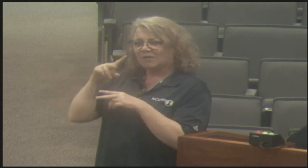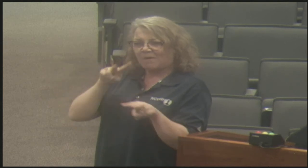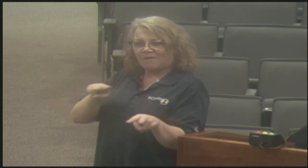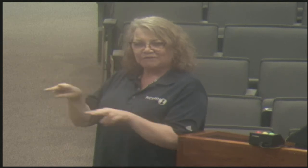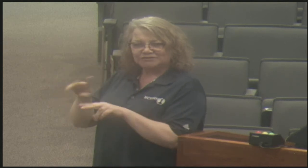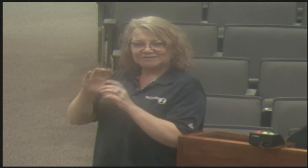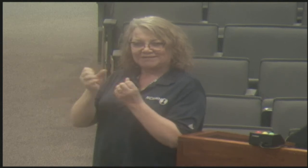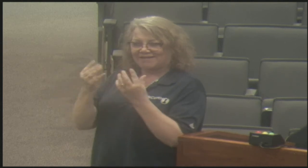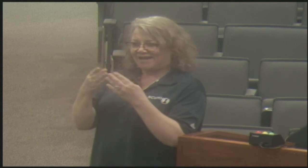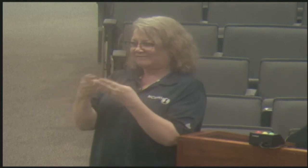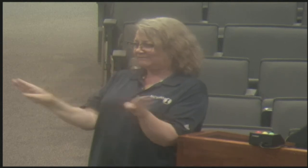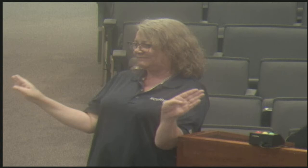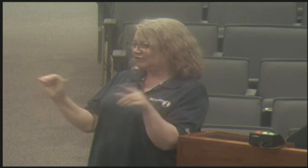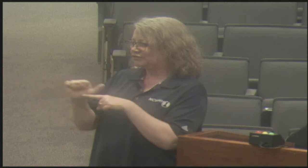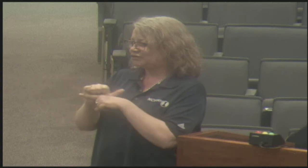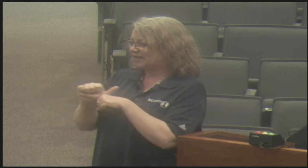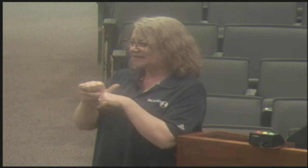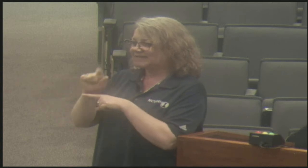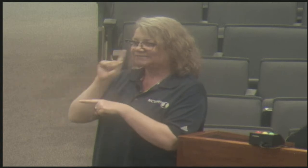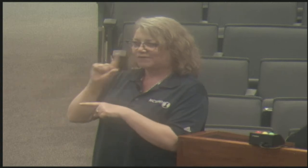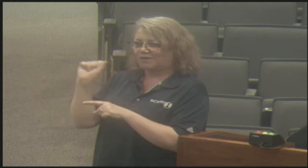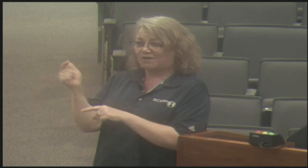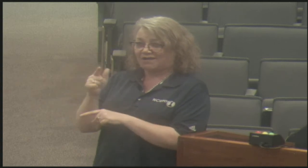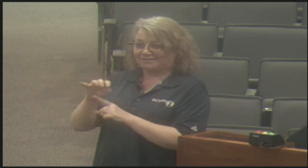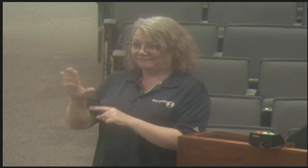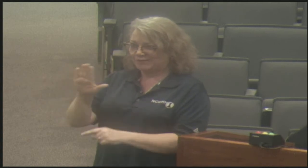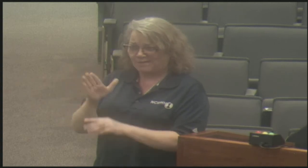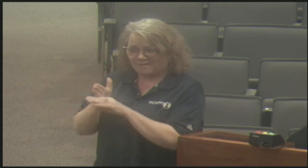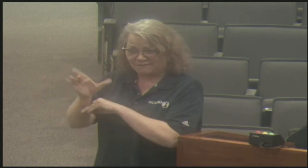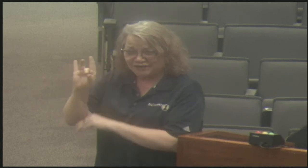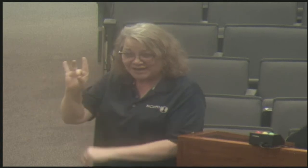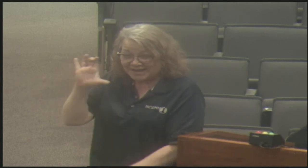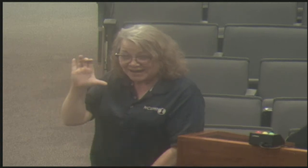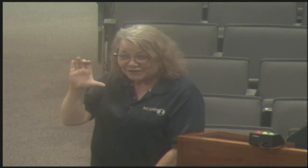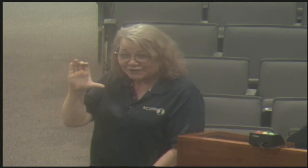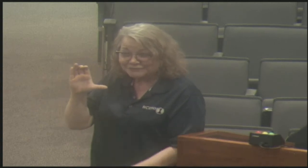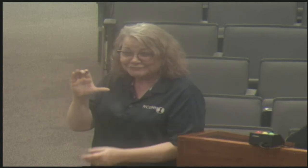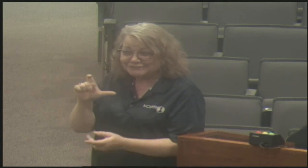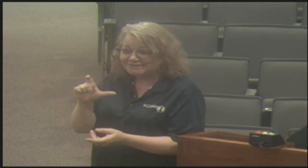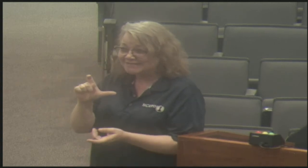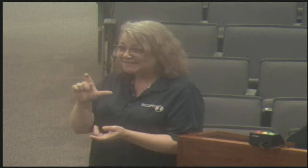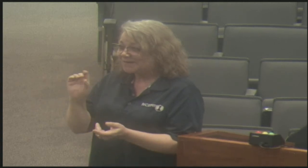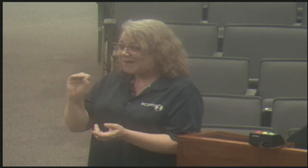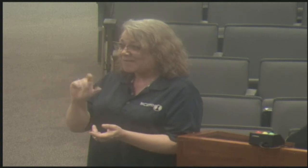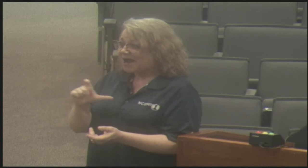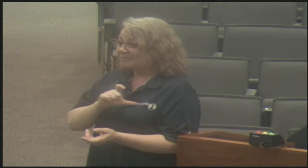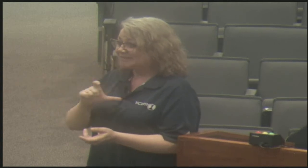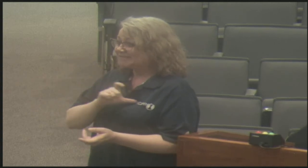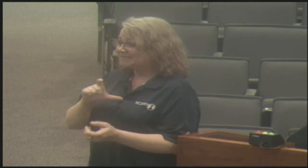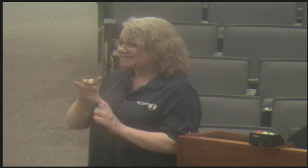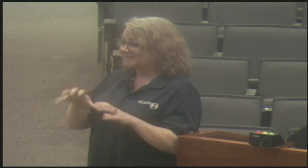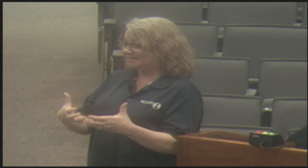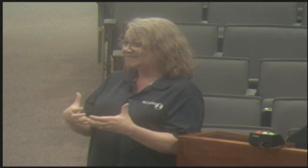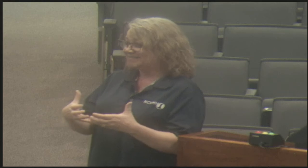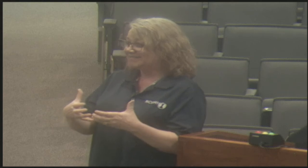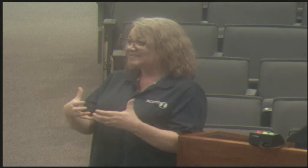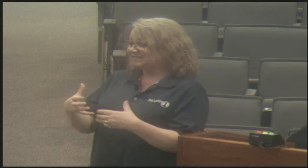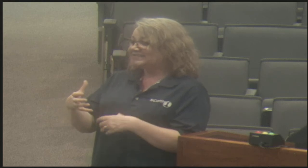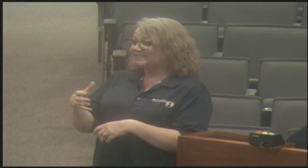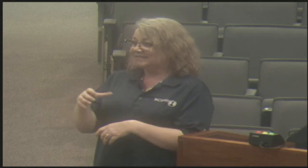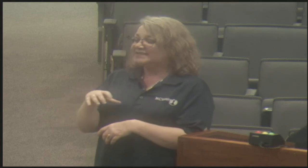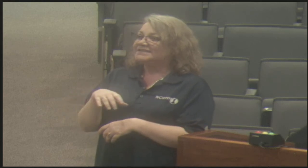Captain Mike McGee was responsible for providing training for over 800